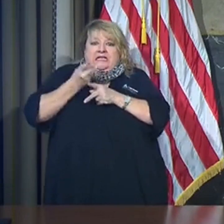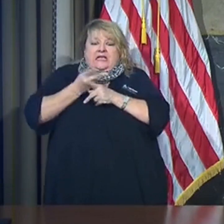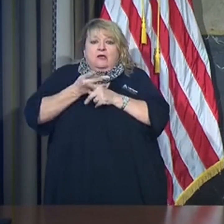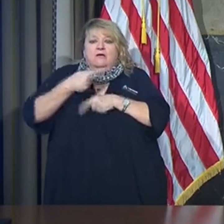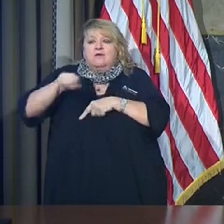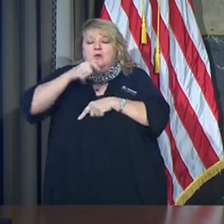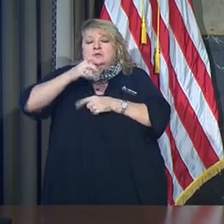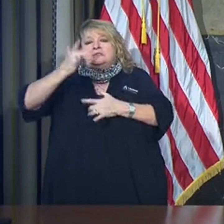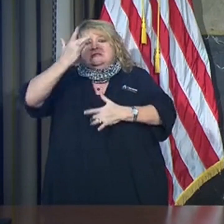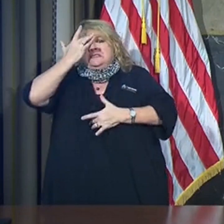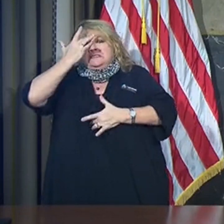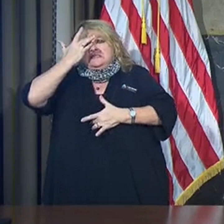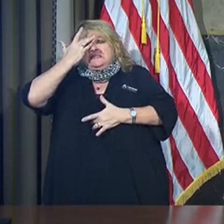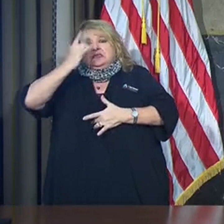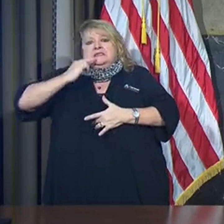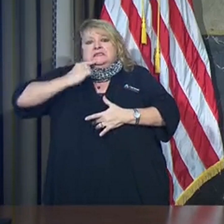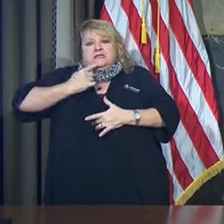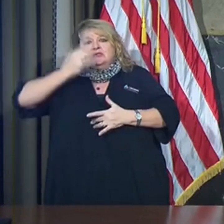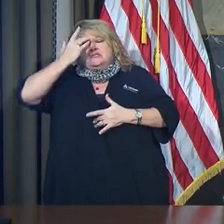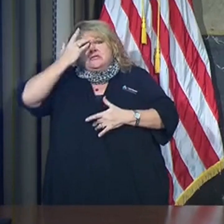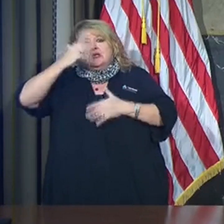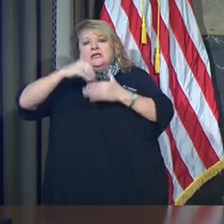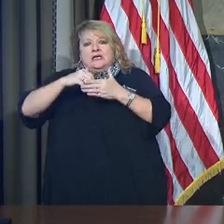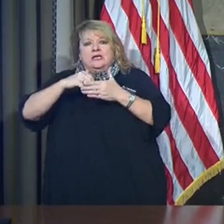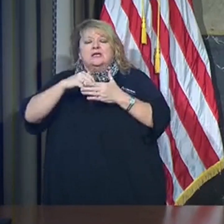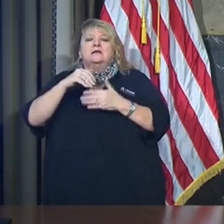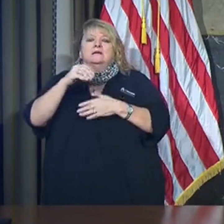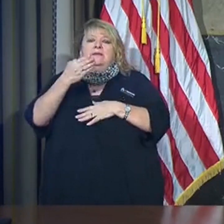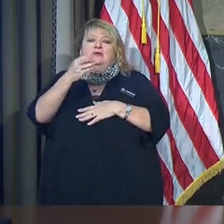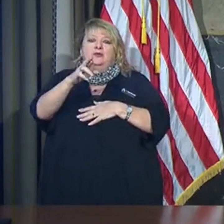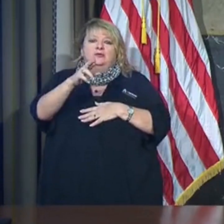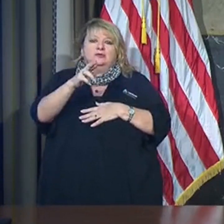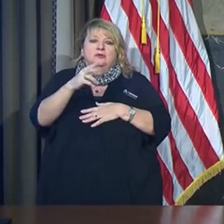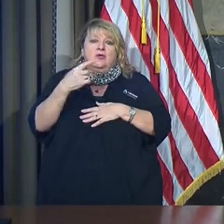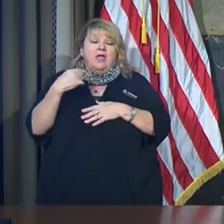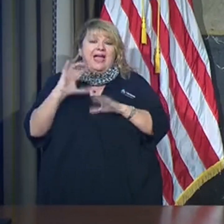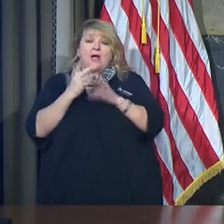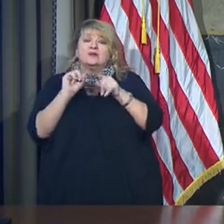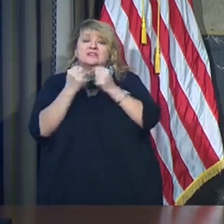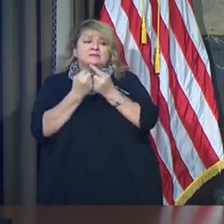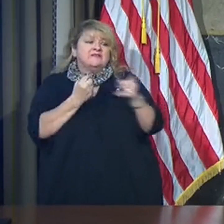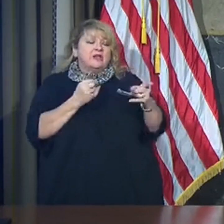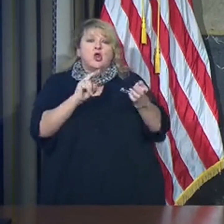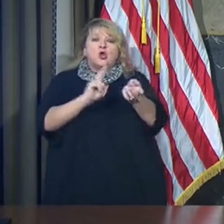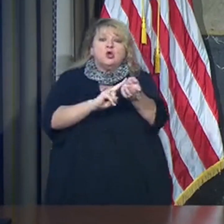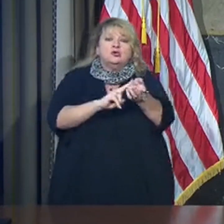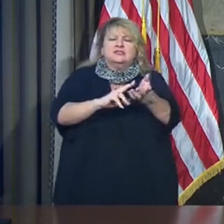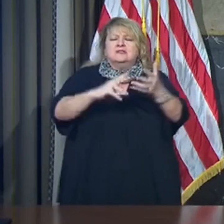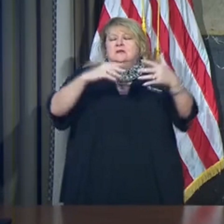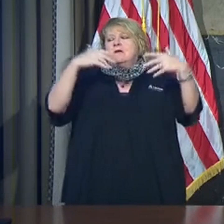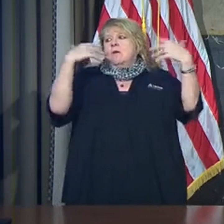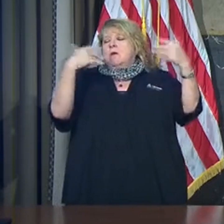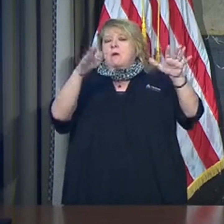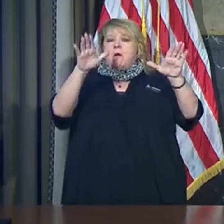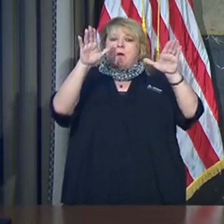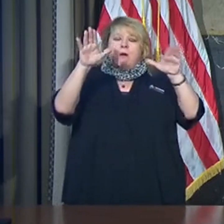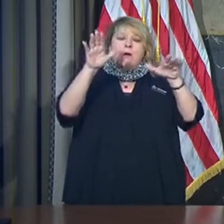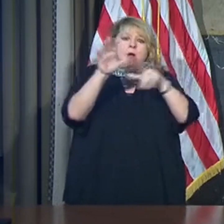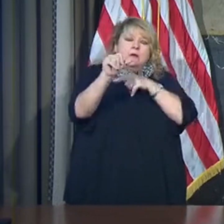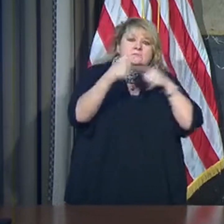Rouge. Our teams include extraordinary nurses, unbelievable respiratory therapists,